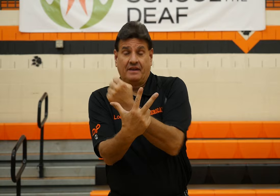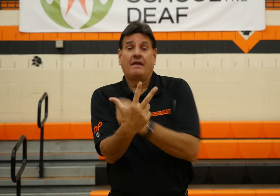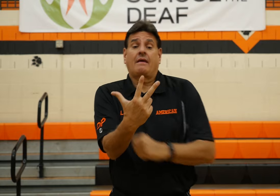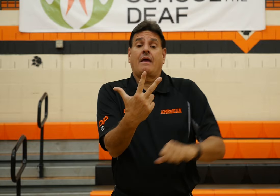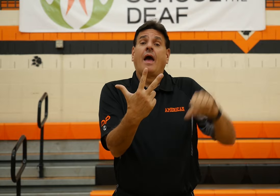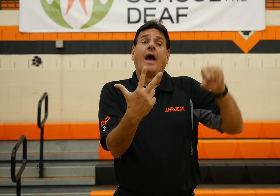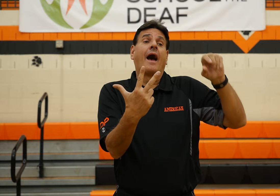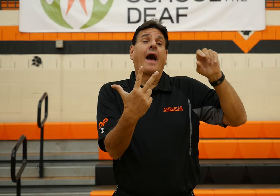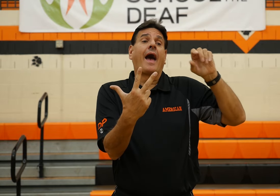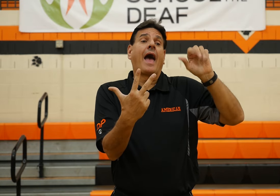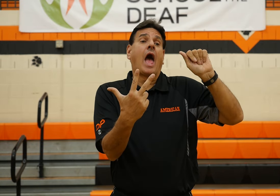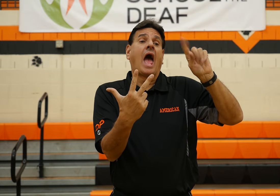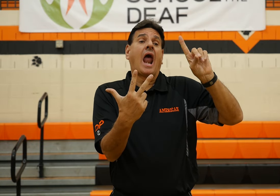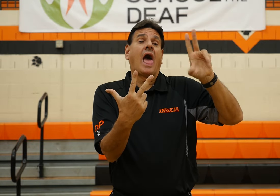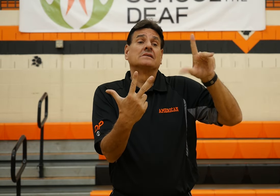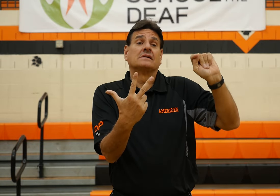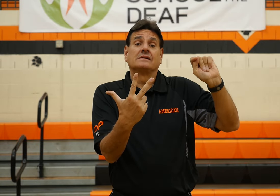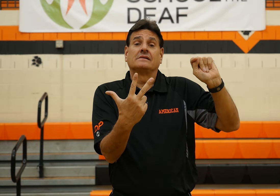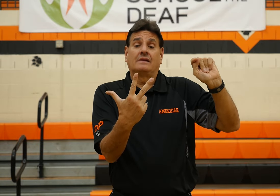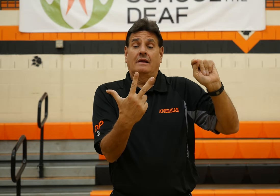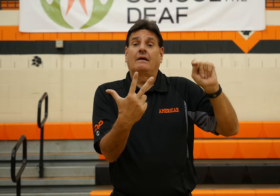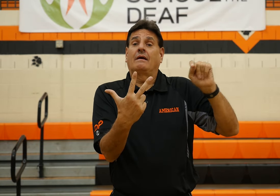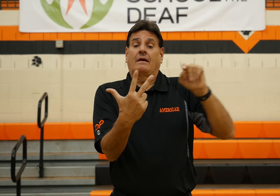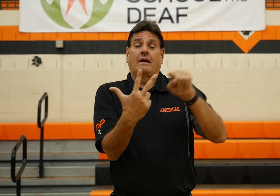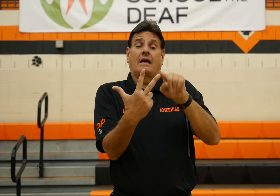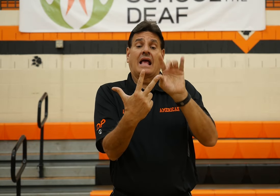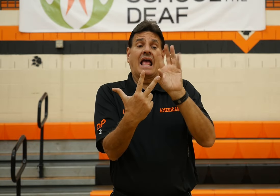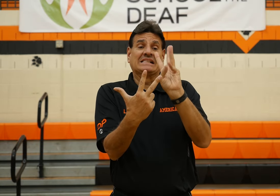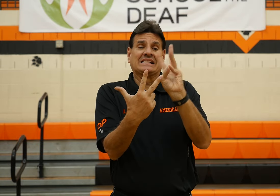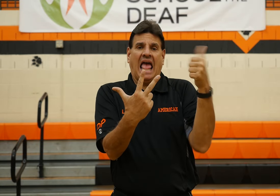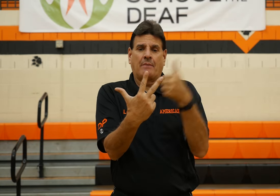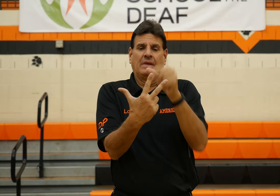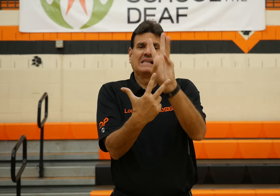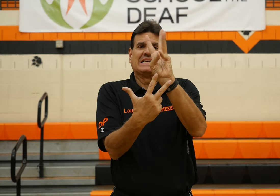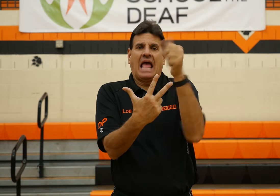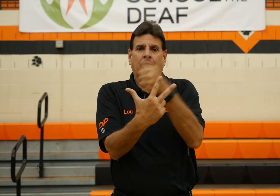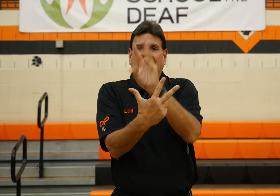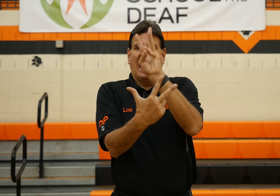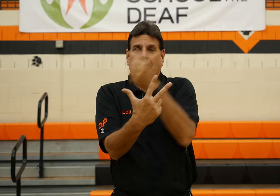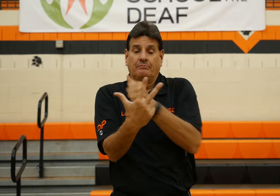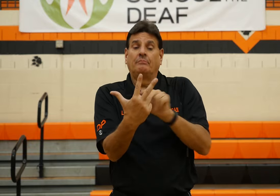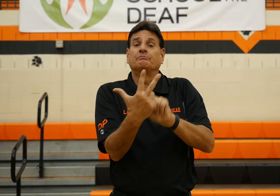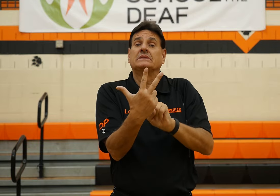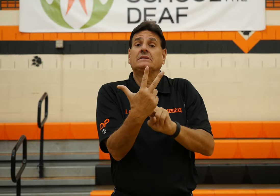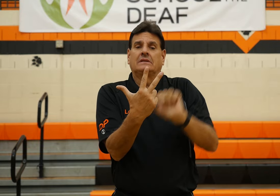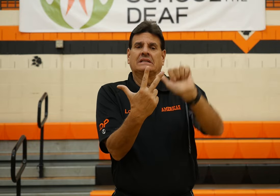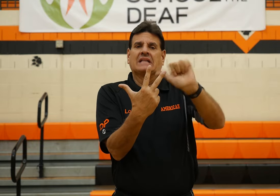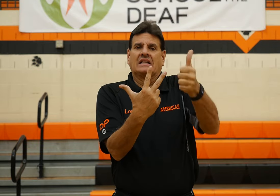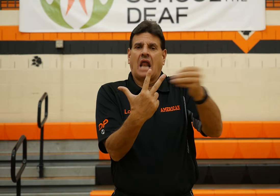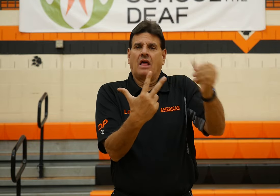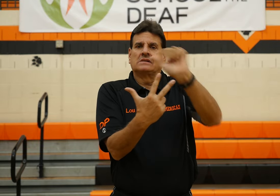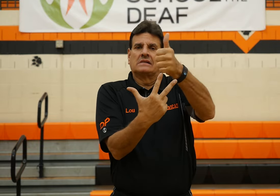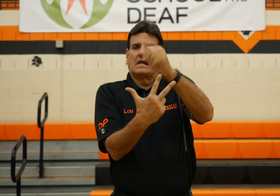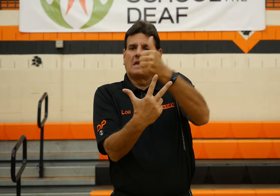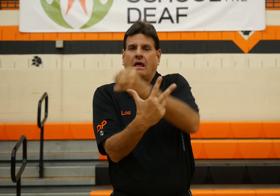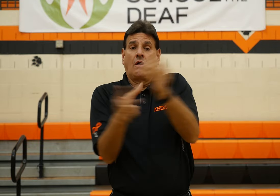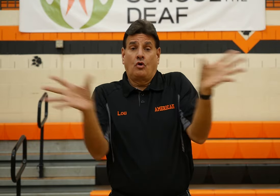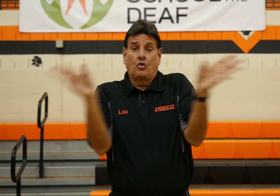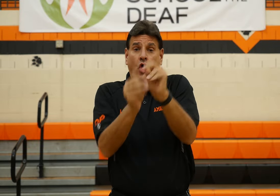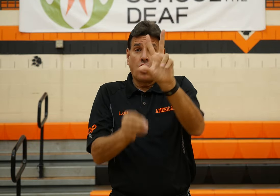games each day for an adult, $10 a day